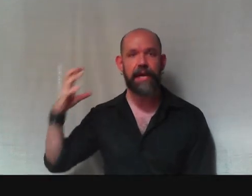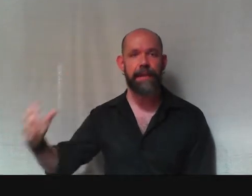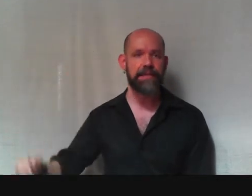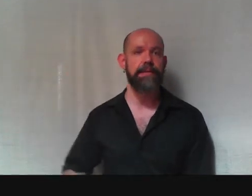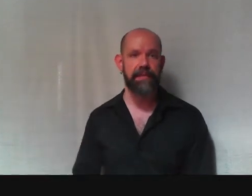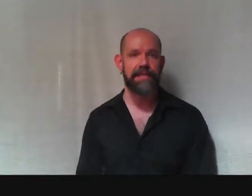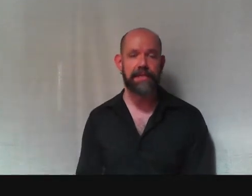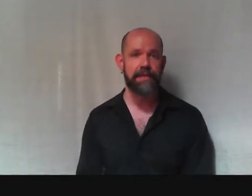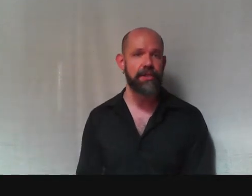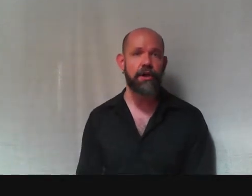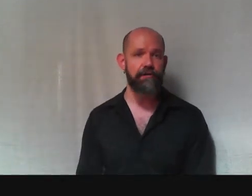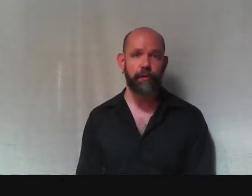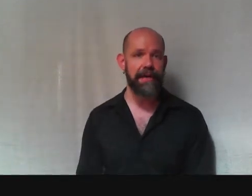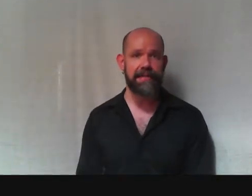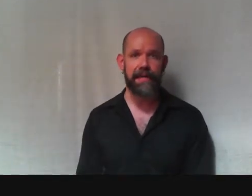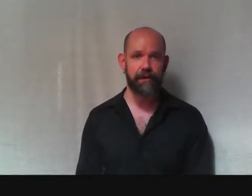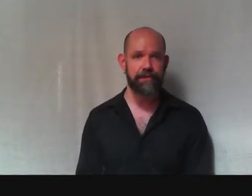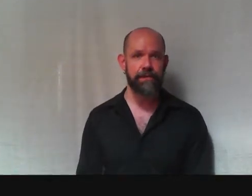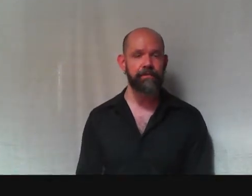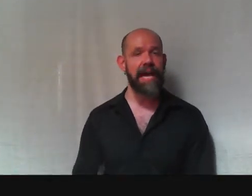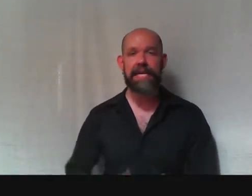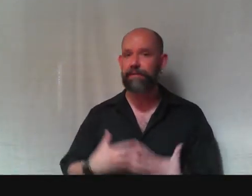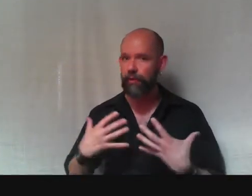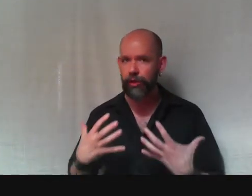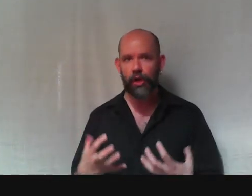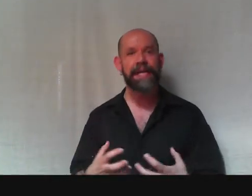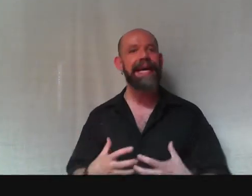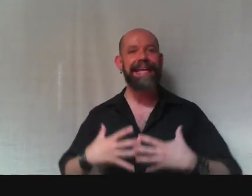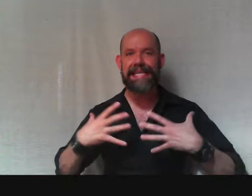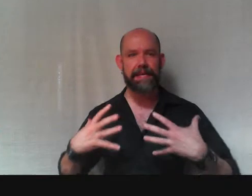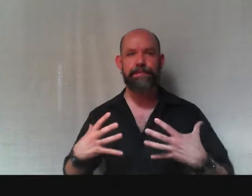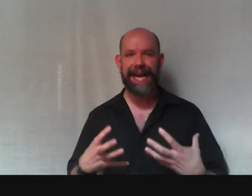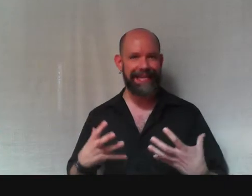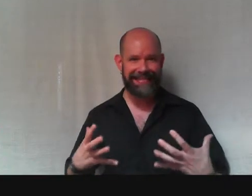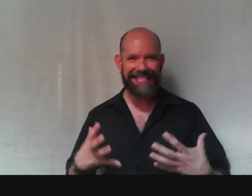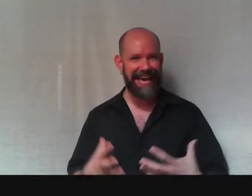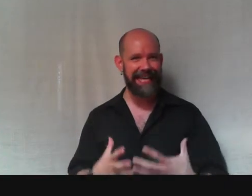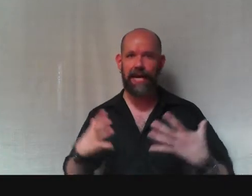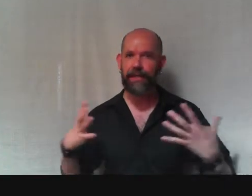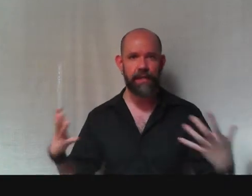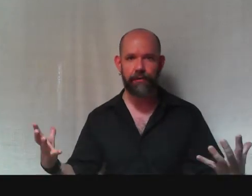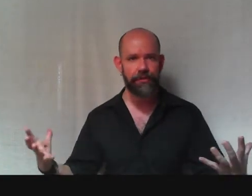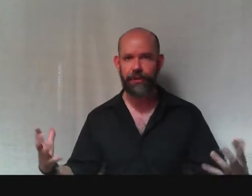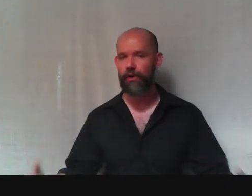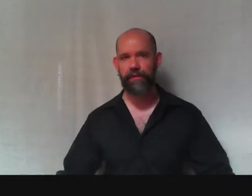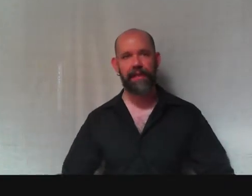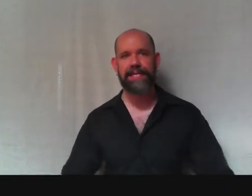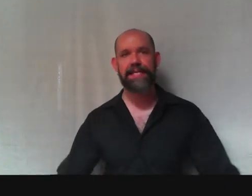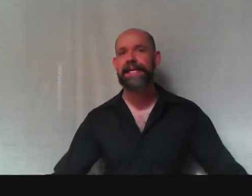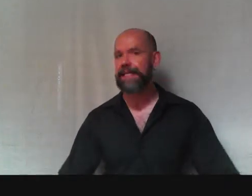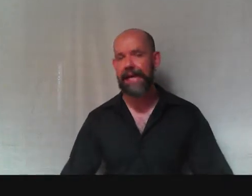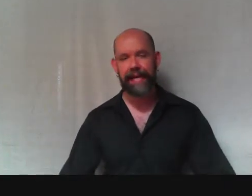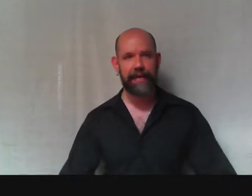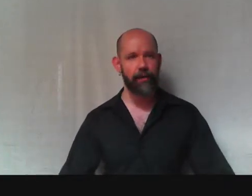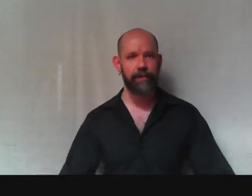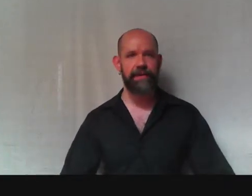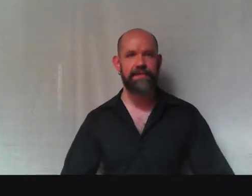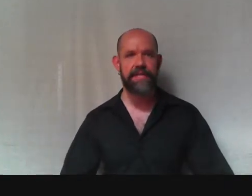about some of these things for myself. And if you look at the impact this has had on culture over the last decade or 15